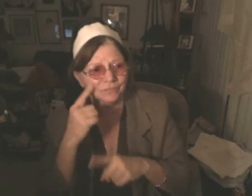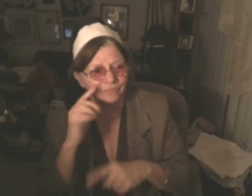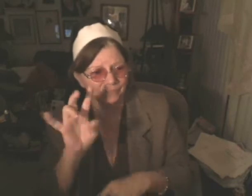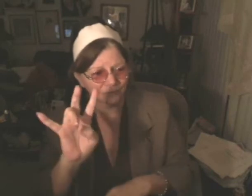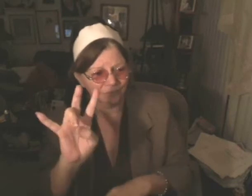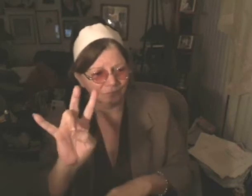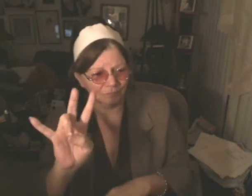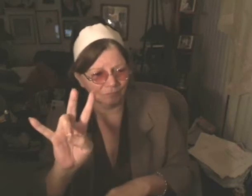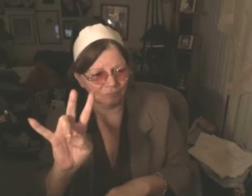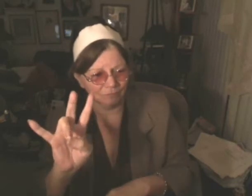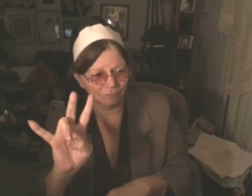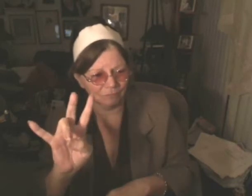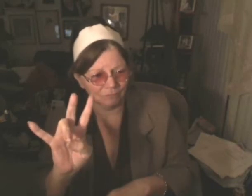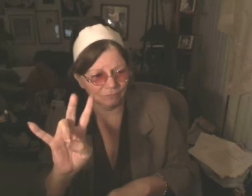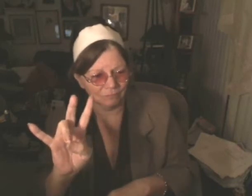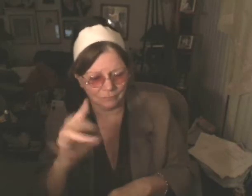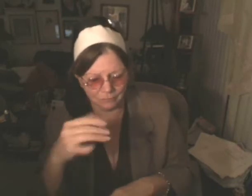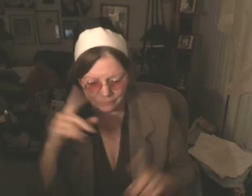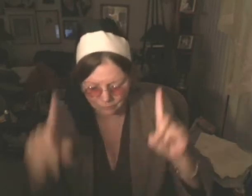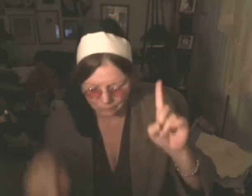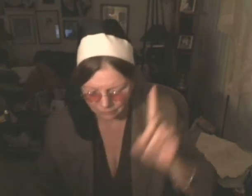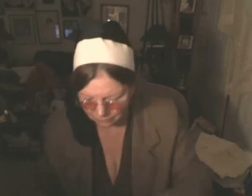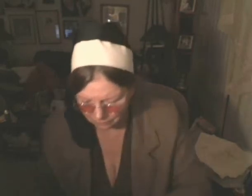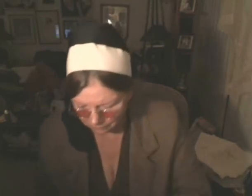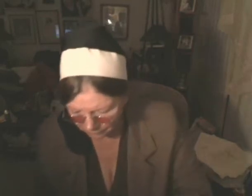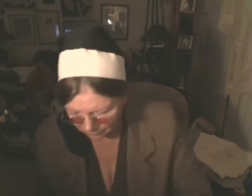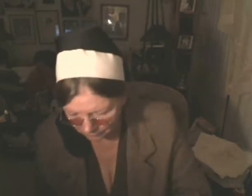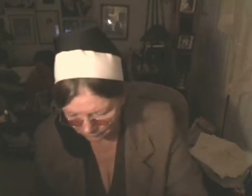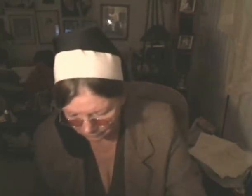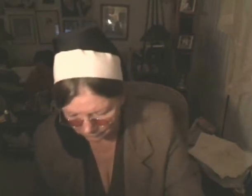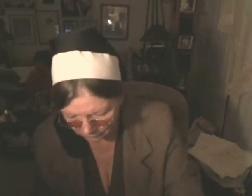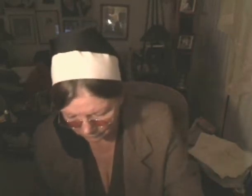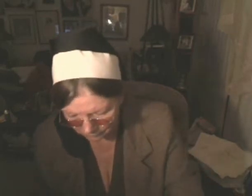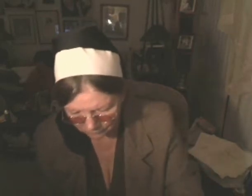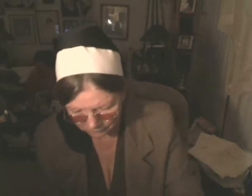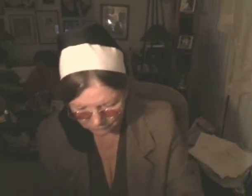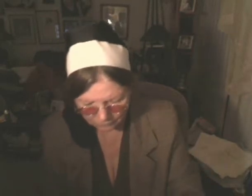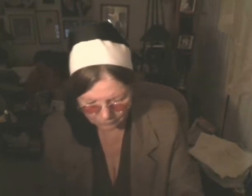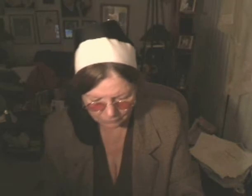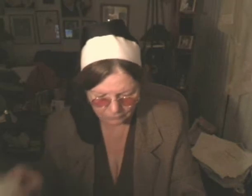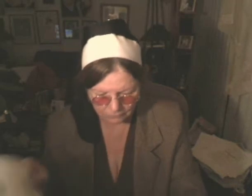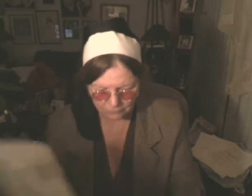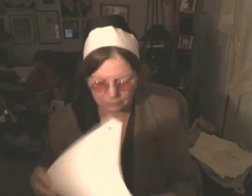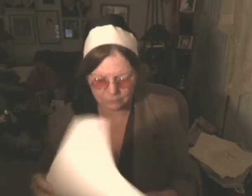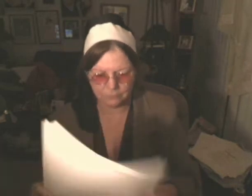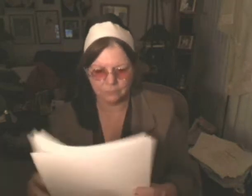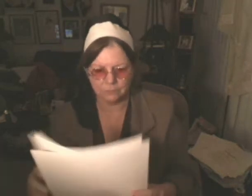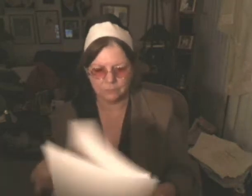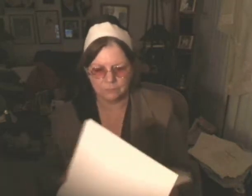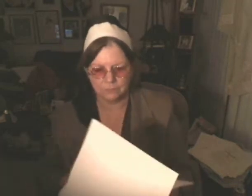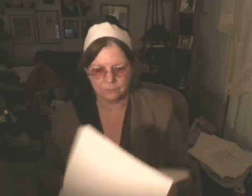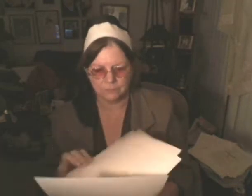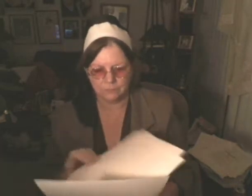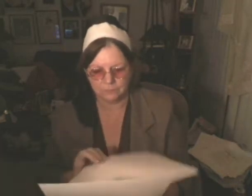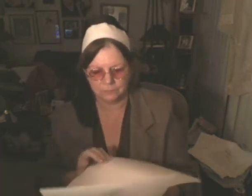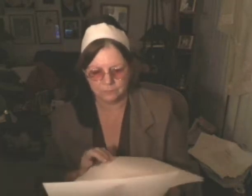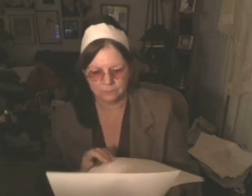America is unlike any other cancer hospital. Full of hope, committed to your fight, we use every weapon, surgery,